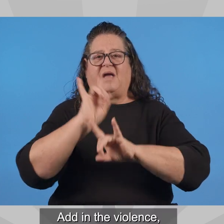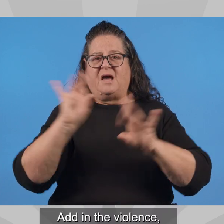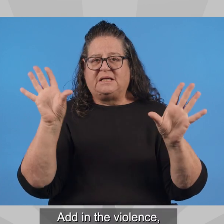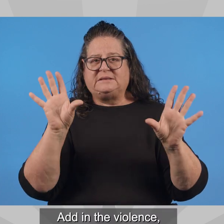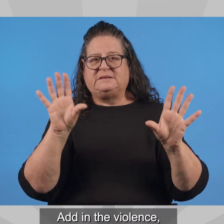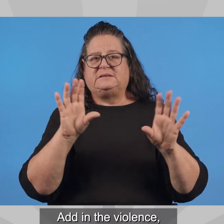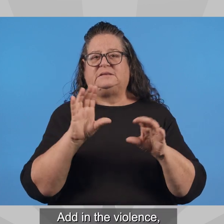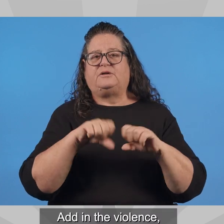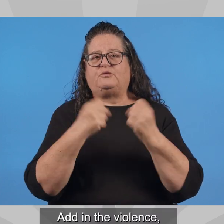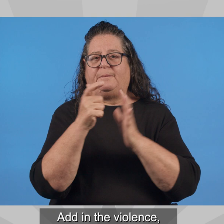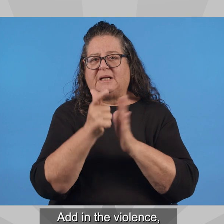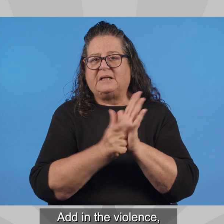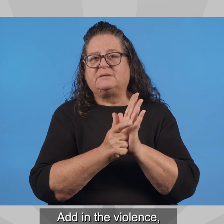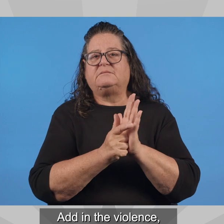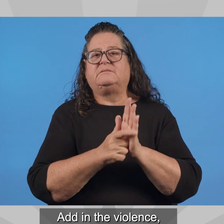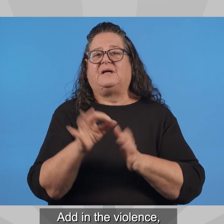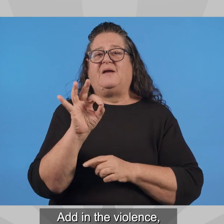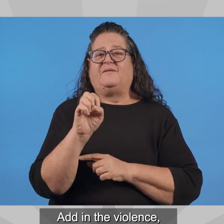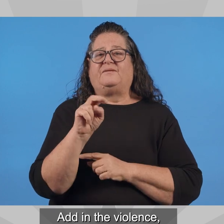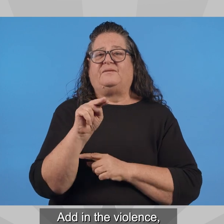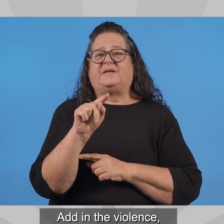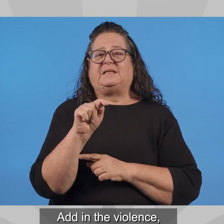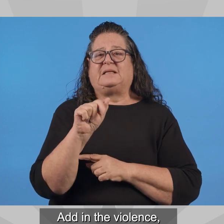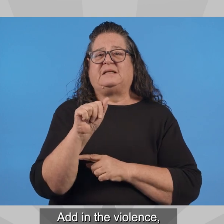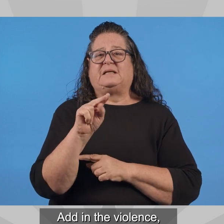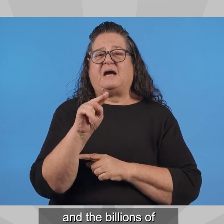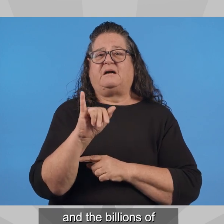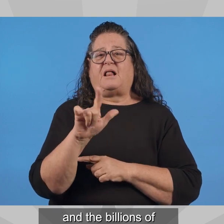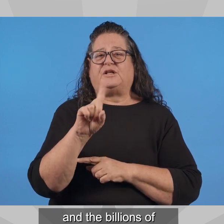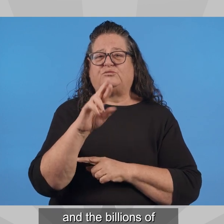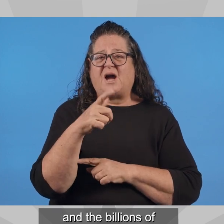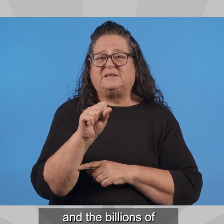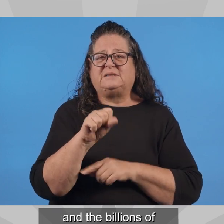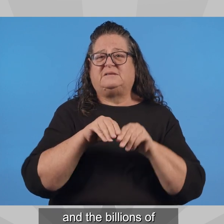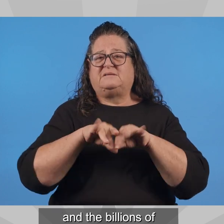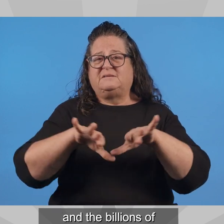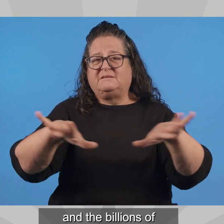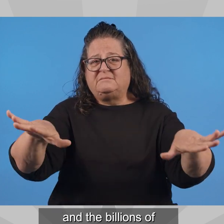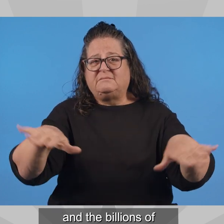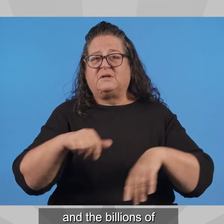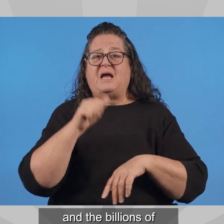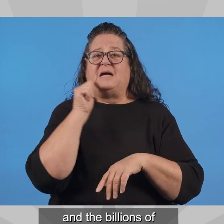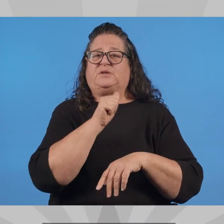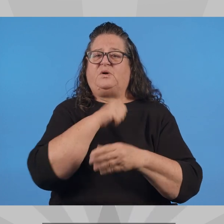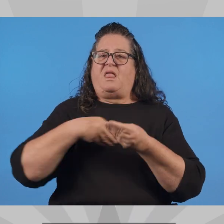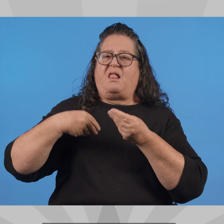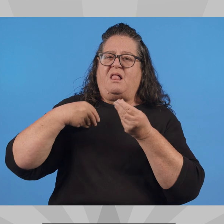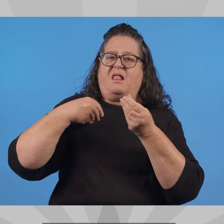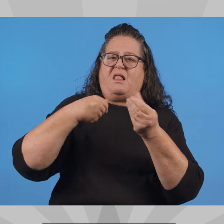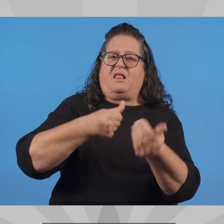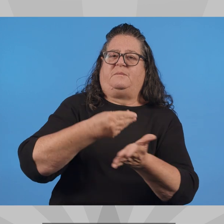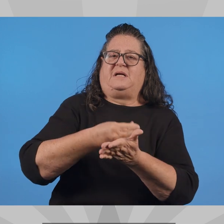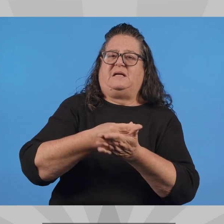Add in the violence, crime, fentanyl epidemic, and the billions of dollars illegal immigration costs